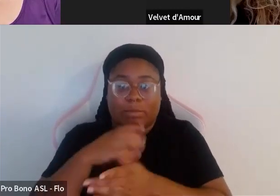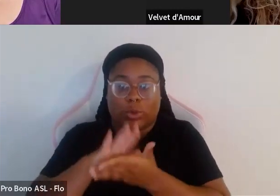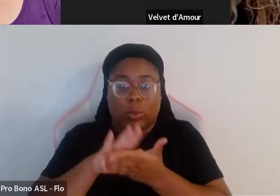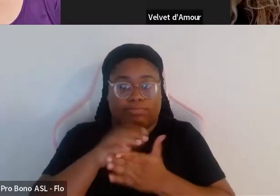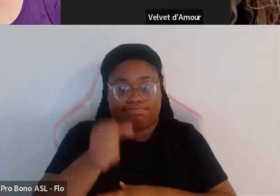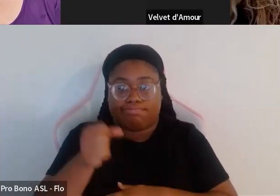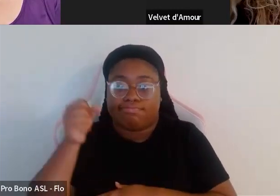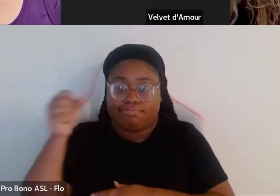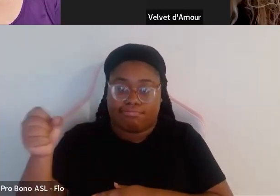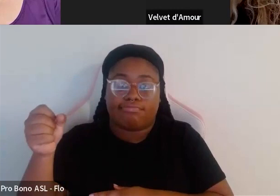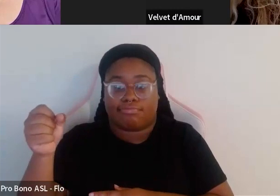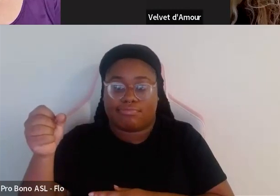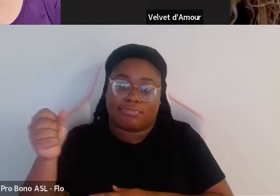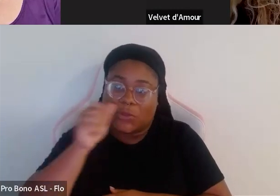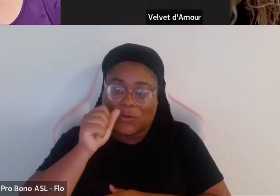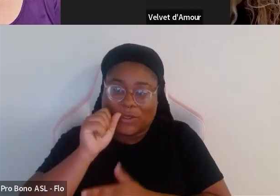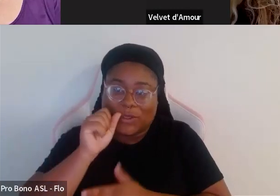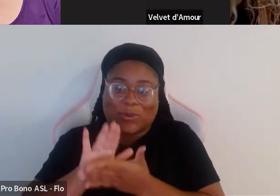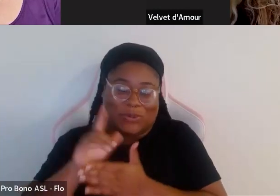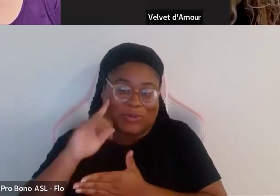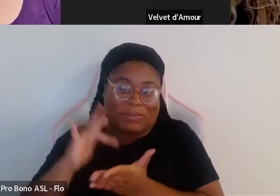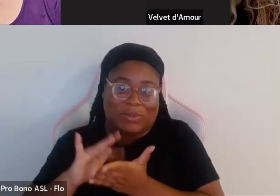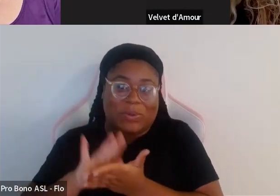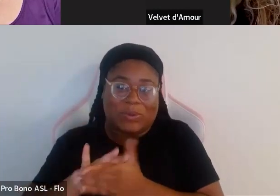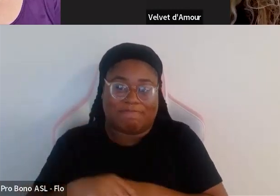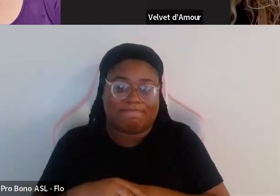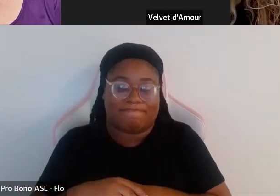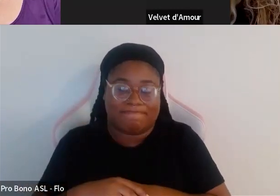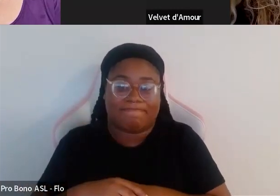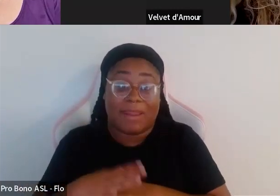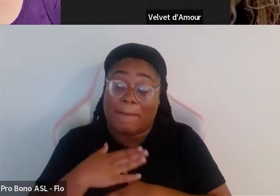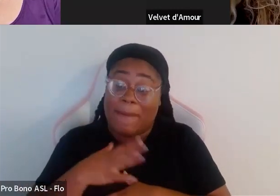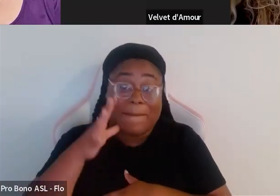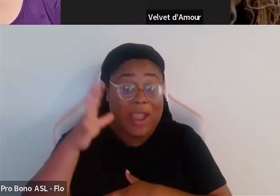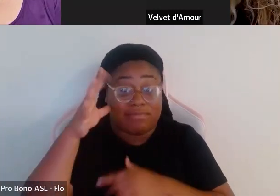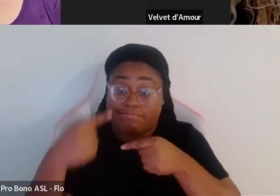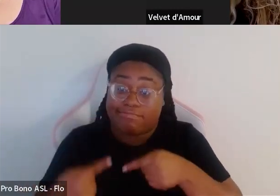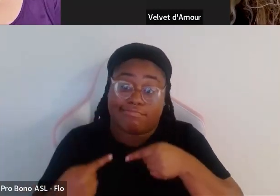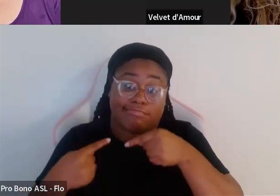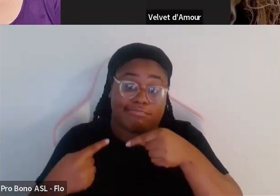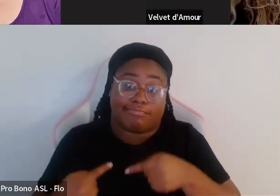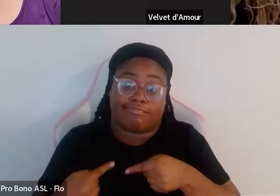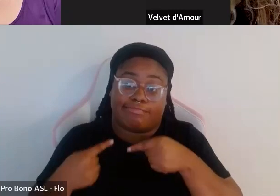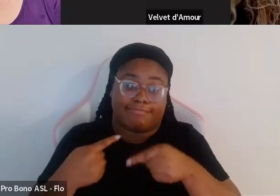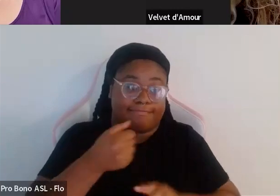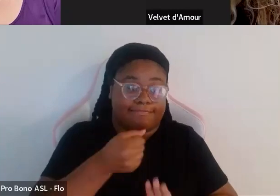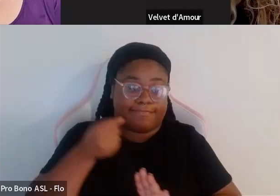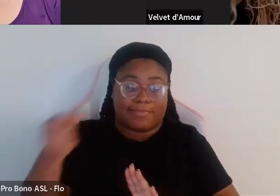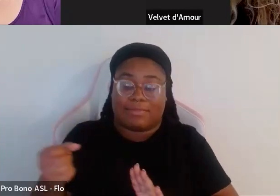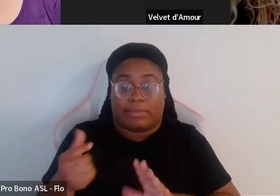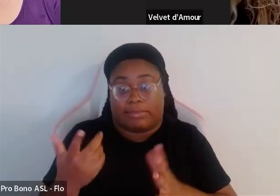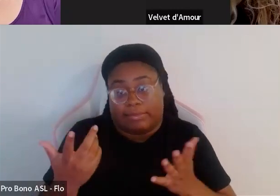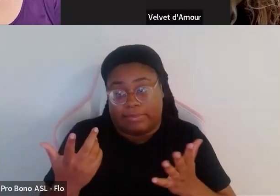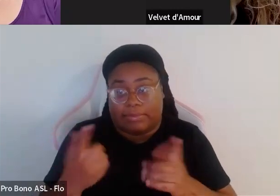into um like a private school for middle school my my parents kind of struggled to do that but i just was so